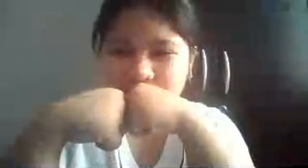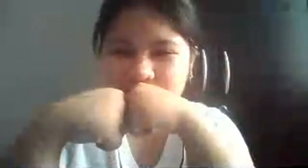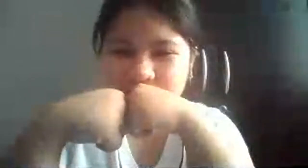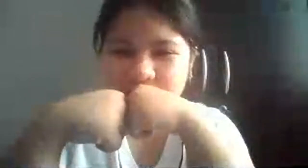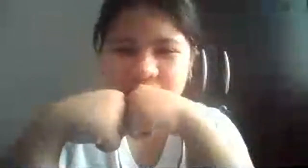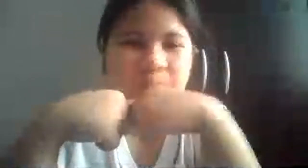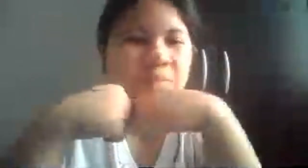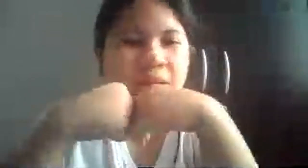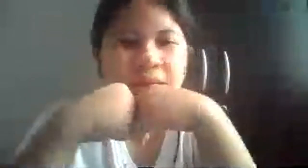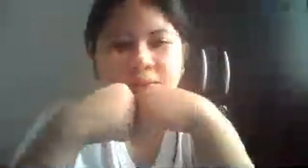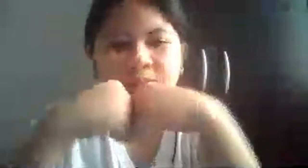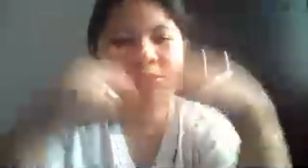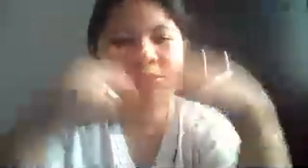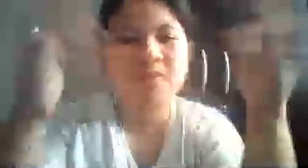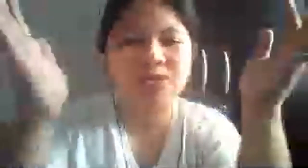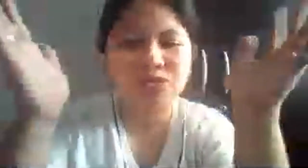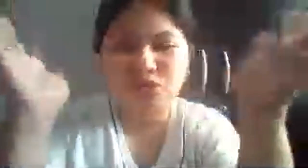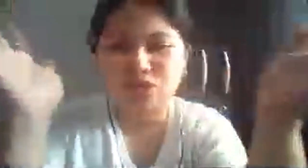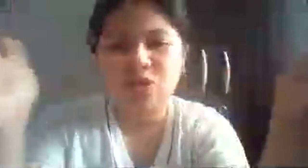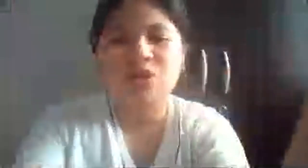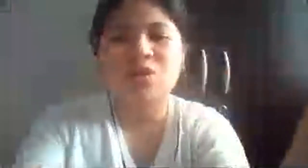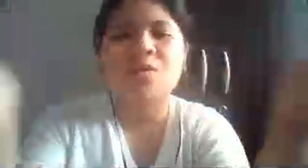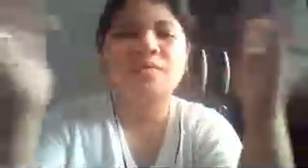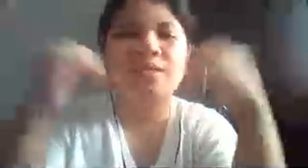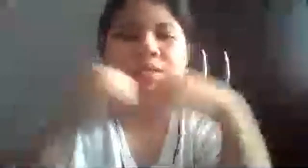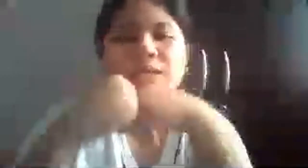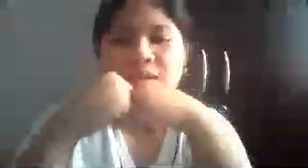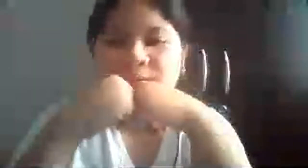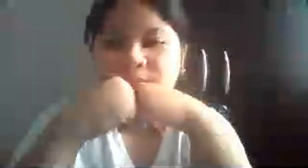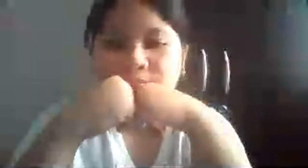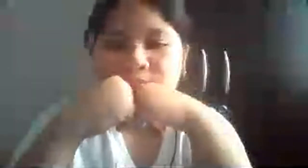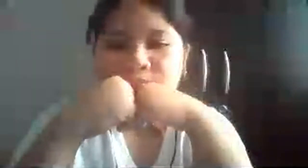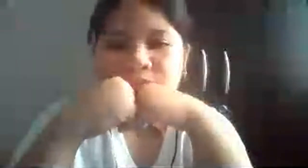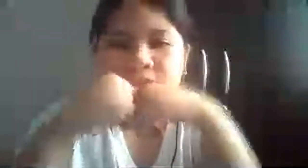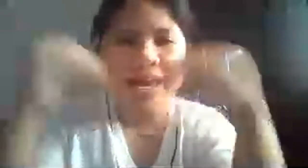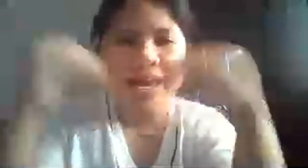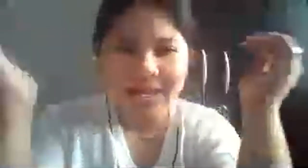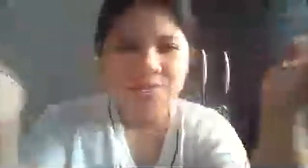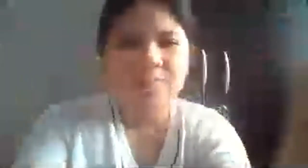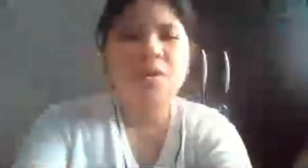ano po ba ano po bang gusto nyo i-comment sa akin kahit ano po